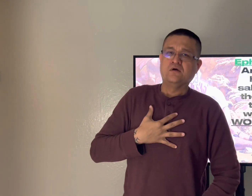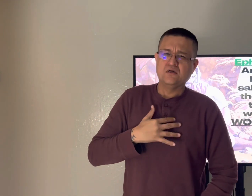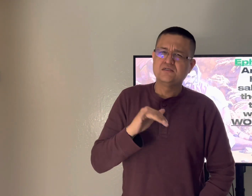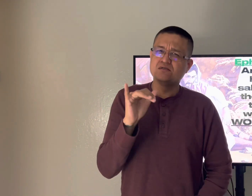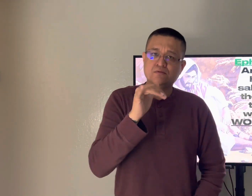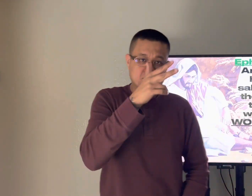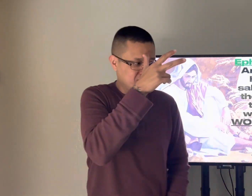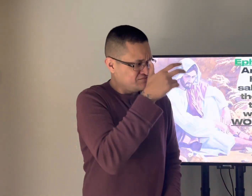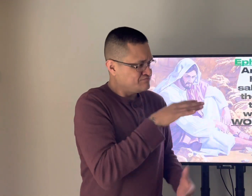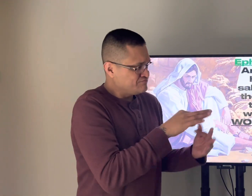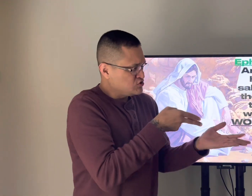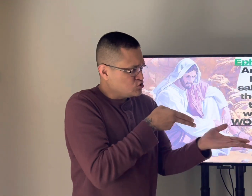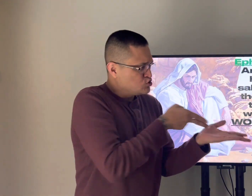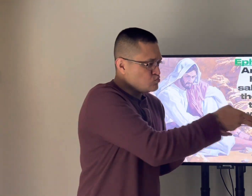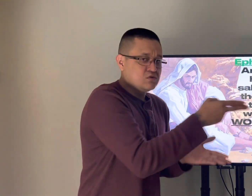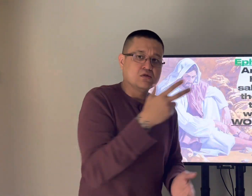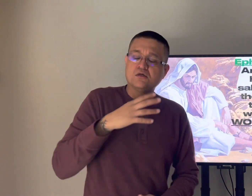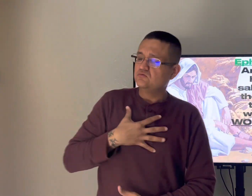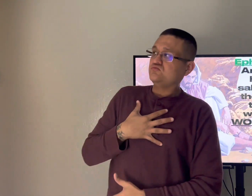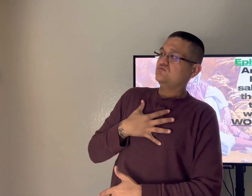yeah some people are hurt or offended by the truth